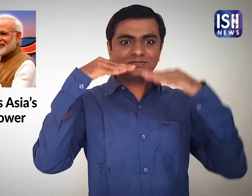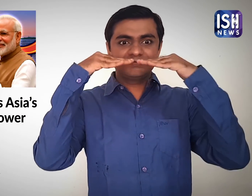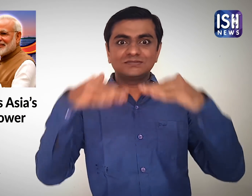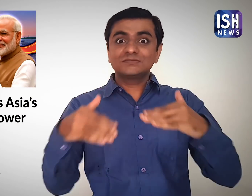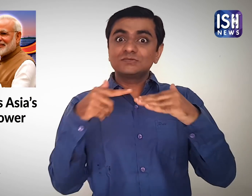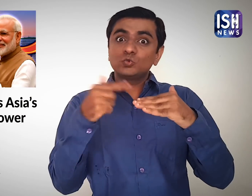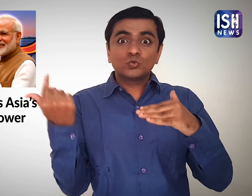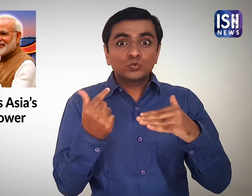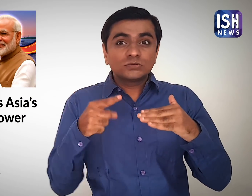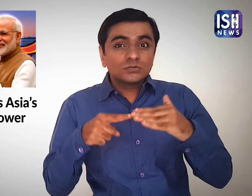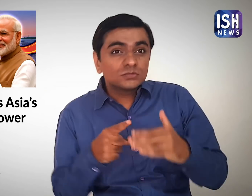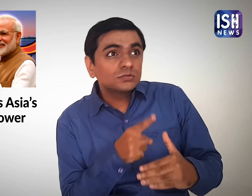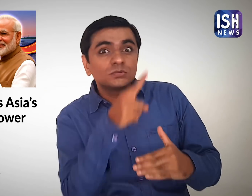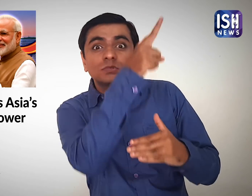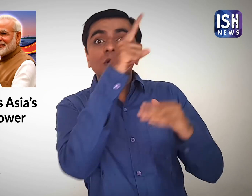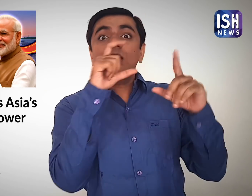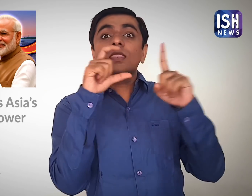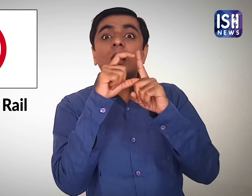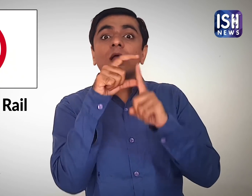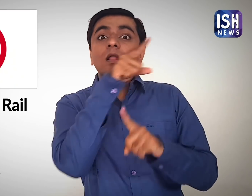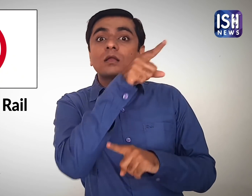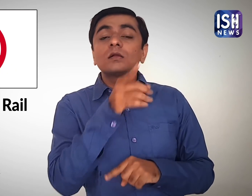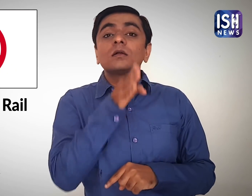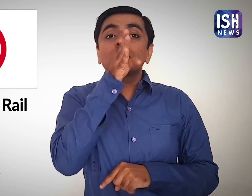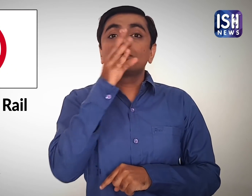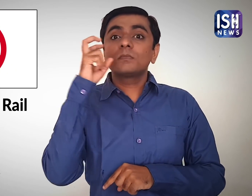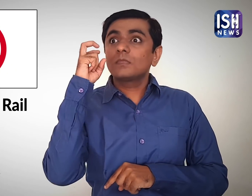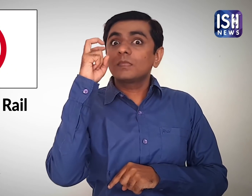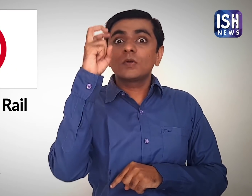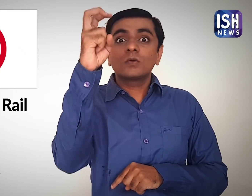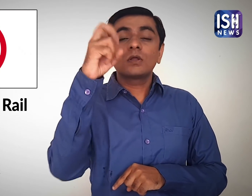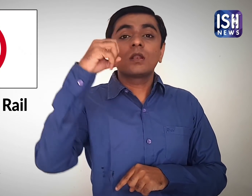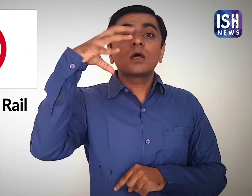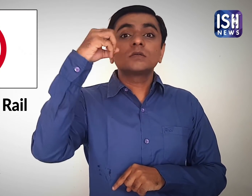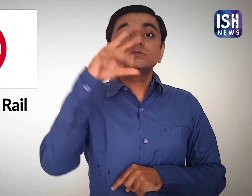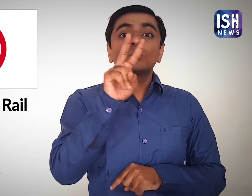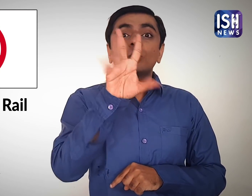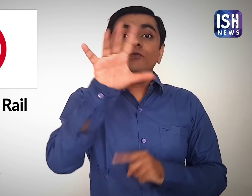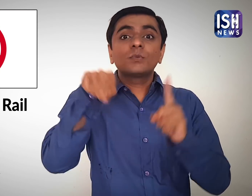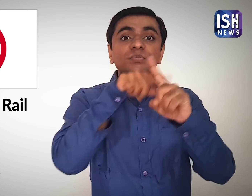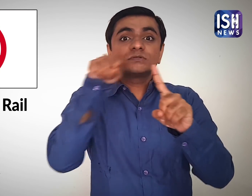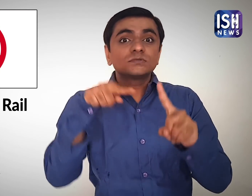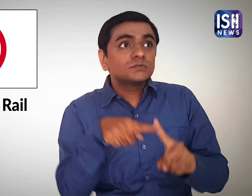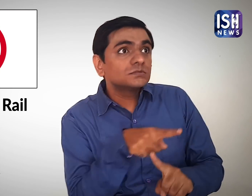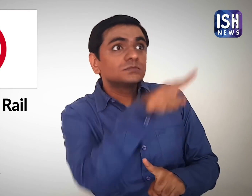Around 24% of the power generated will go to the Delhi Metro Rail Services.